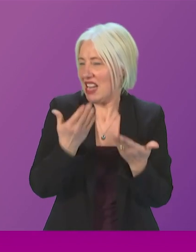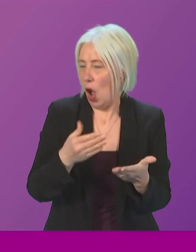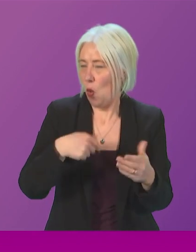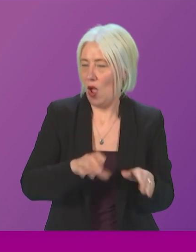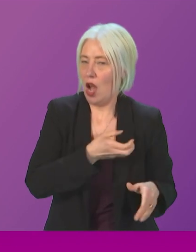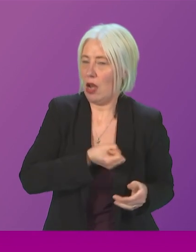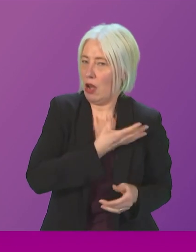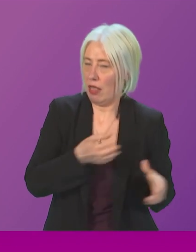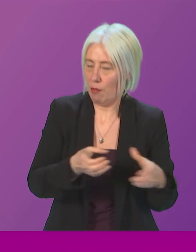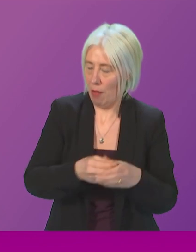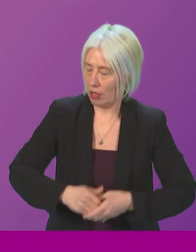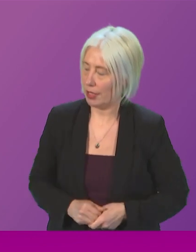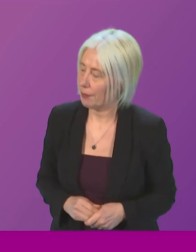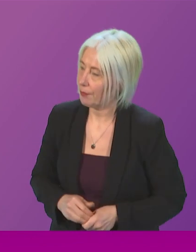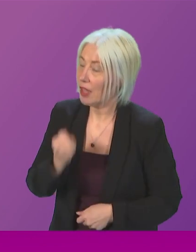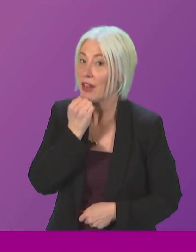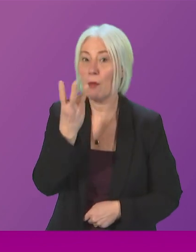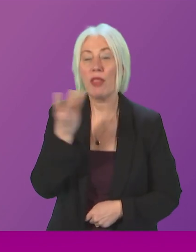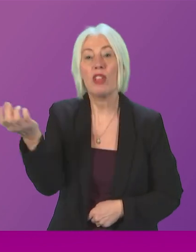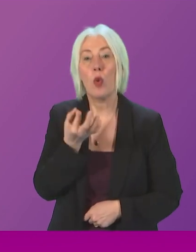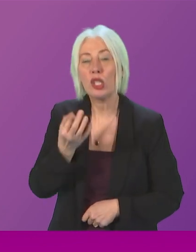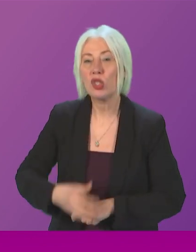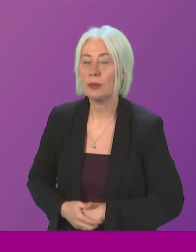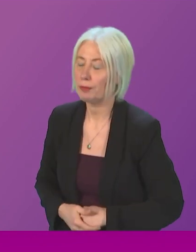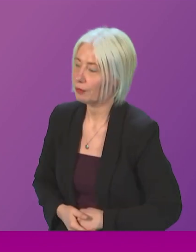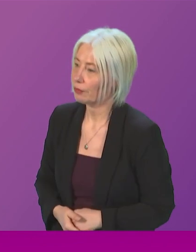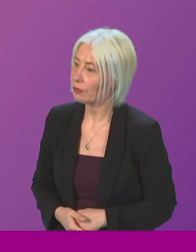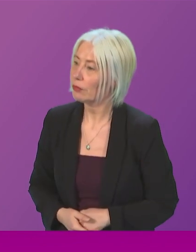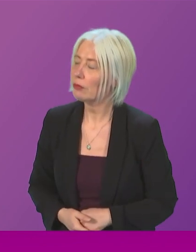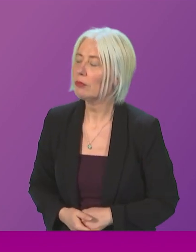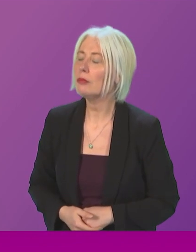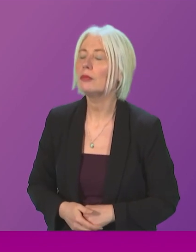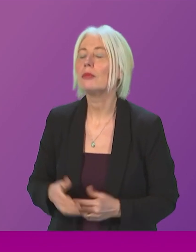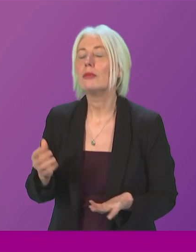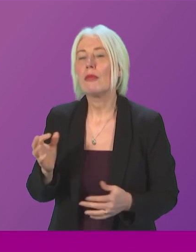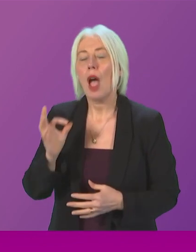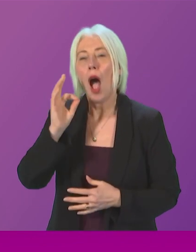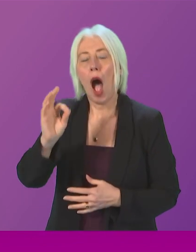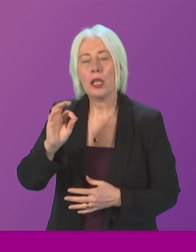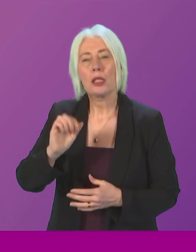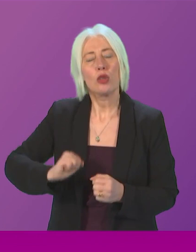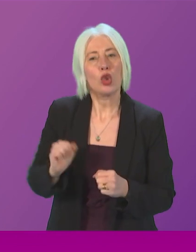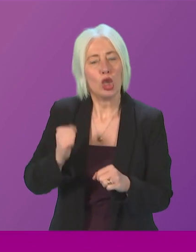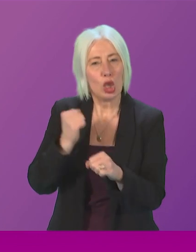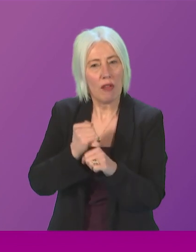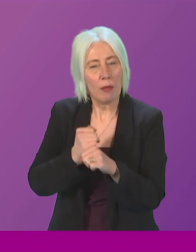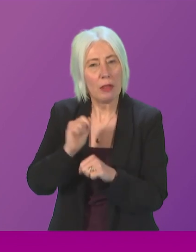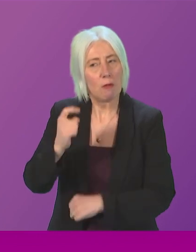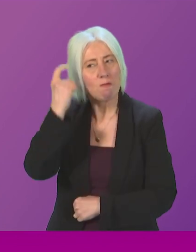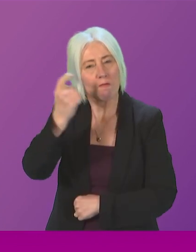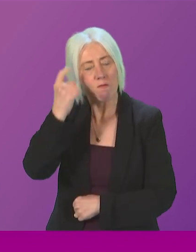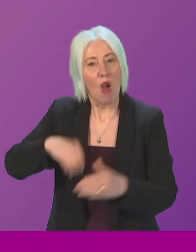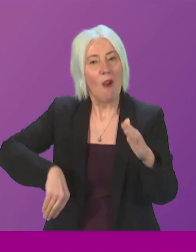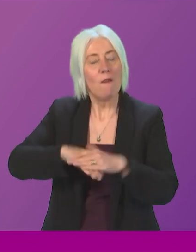question number three Gillian Mackay to ask the first minister whether the Scottish government will consider a full